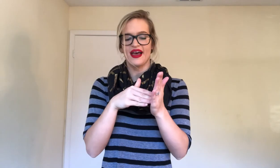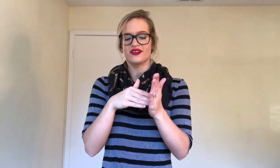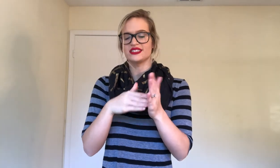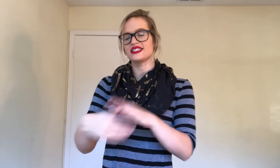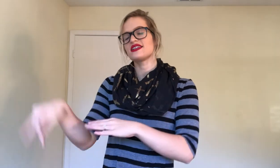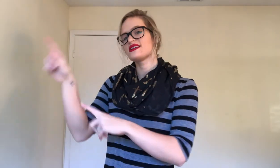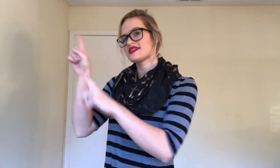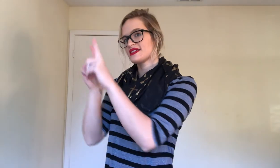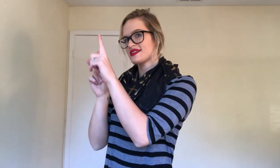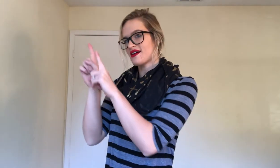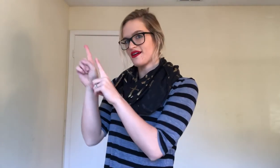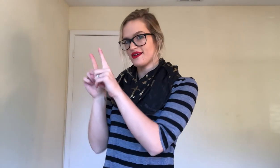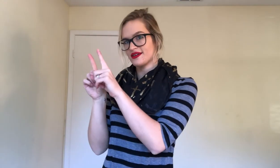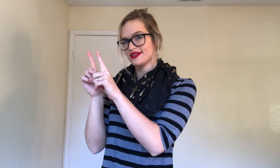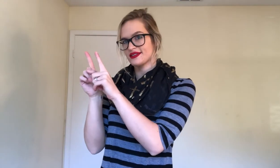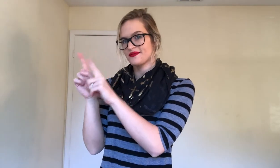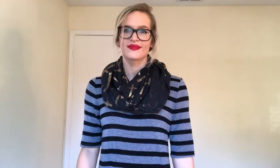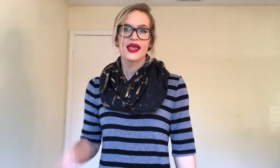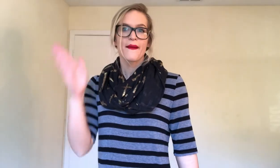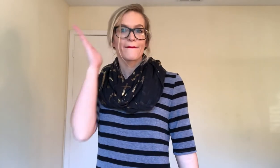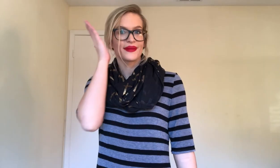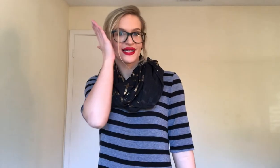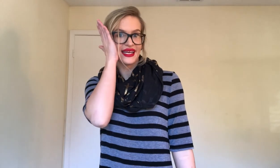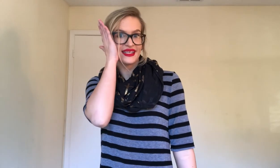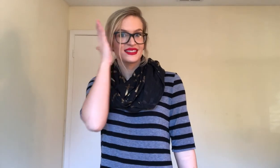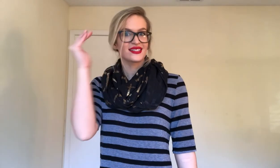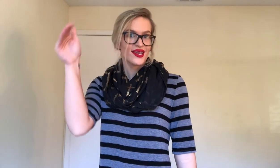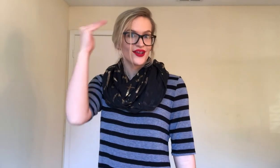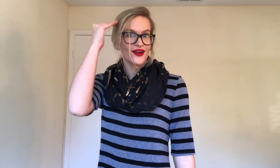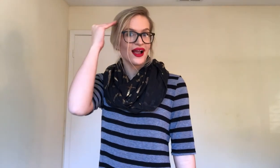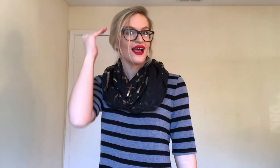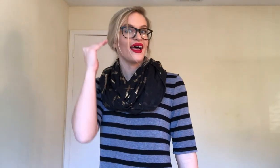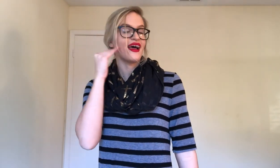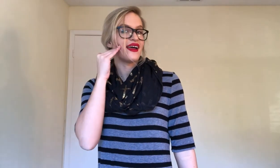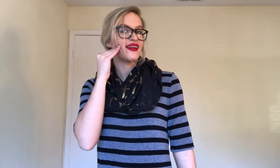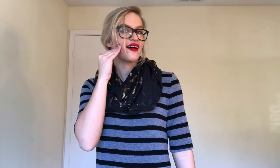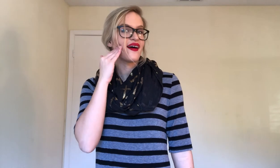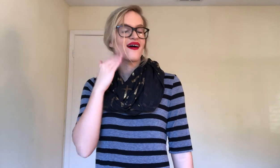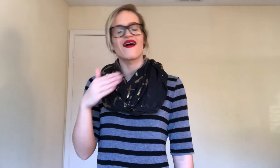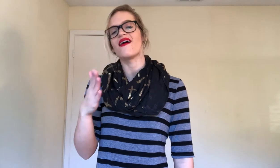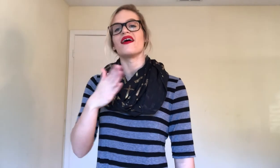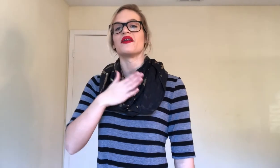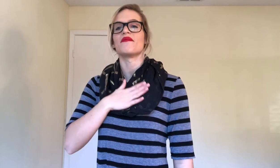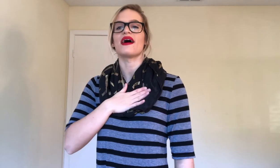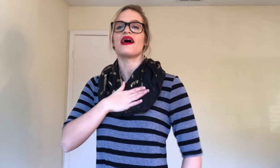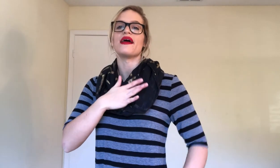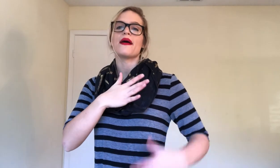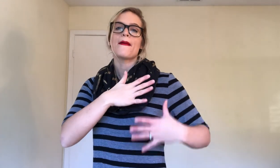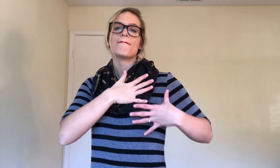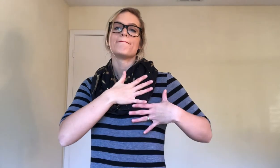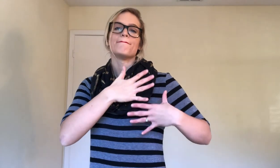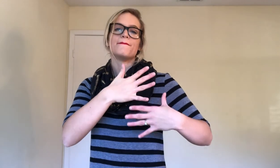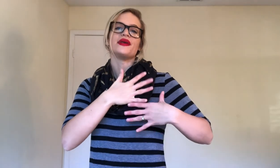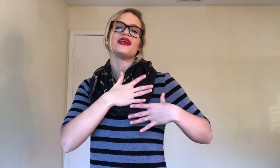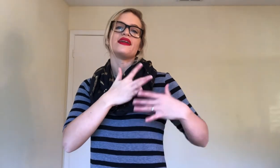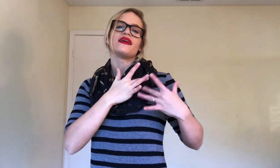thousand. Stars. Place. Your. Head. On. My. Beating.